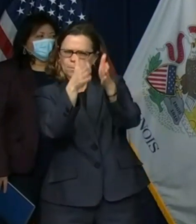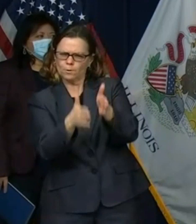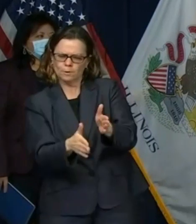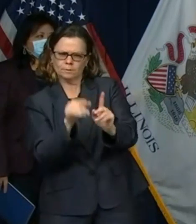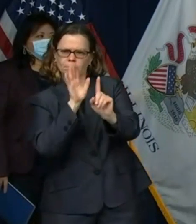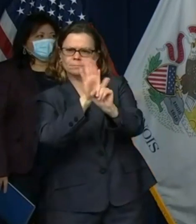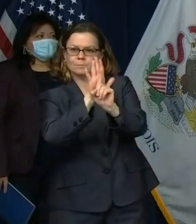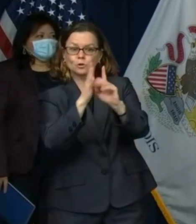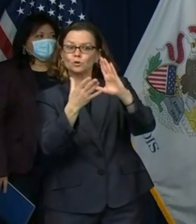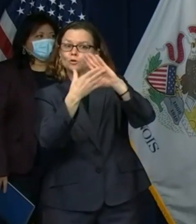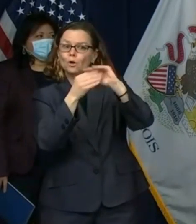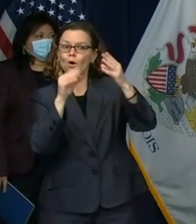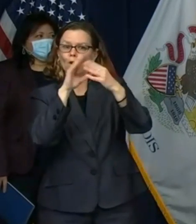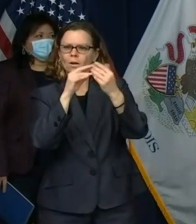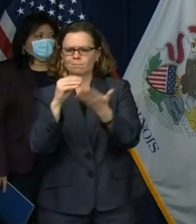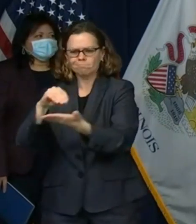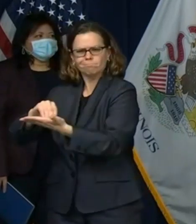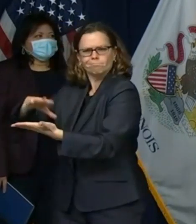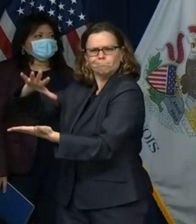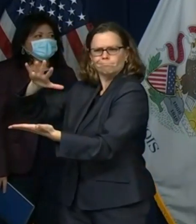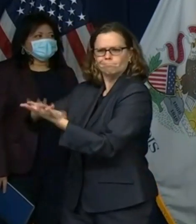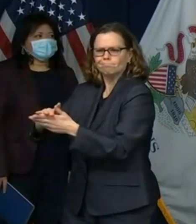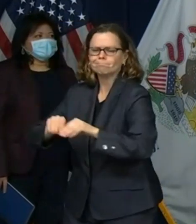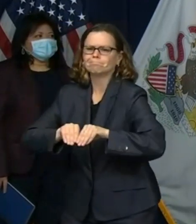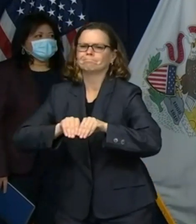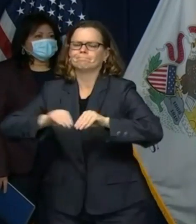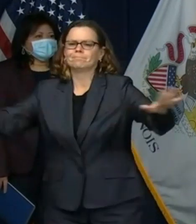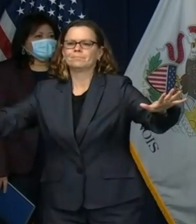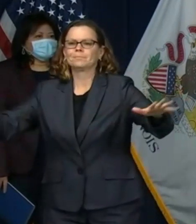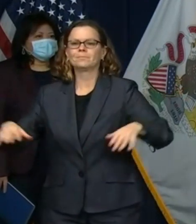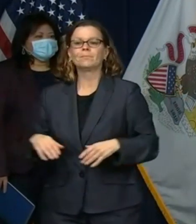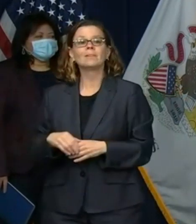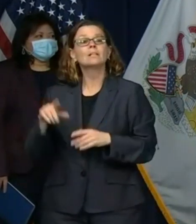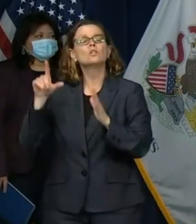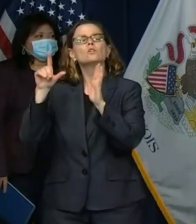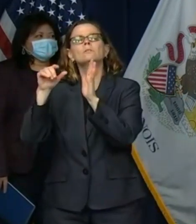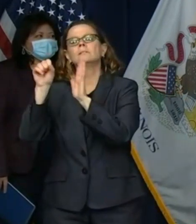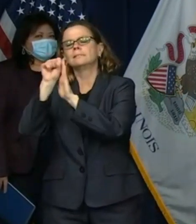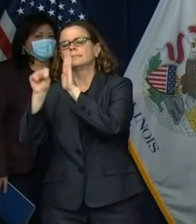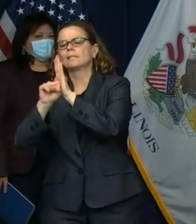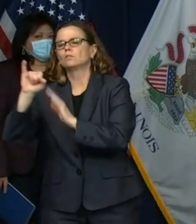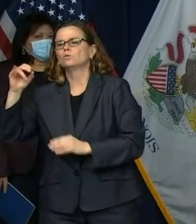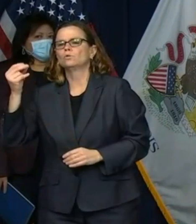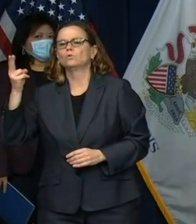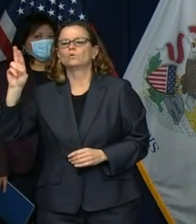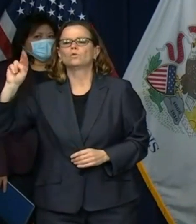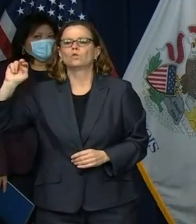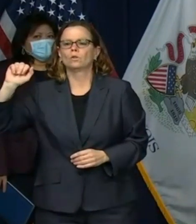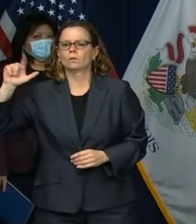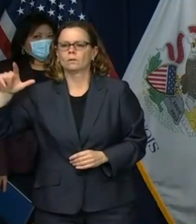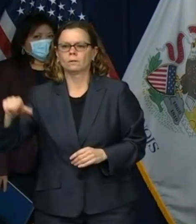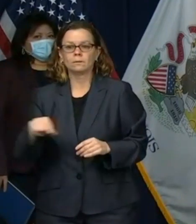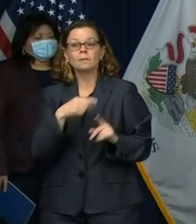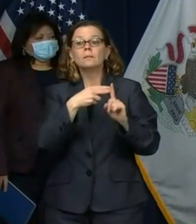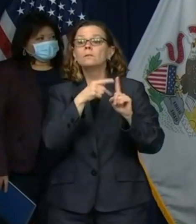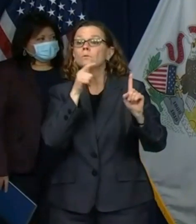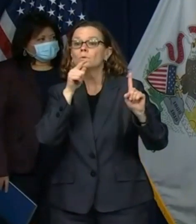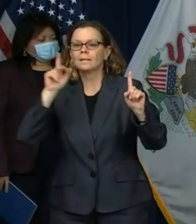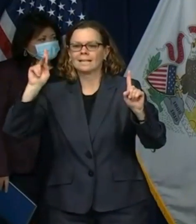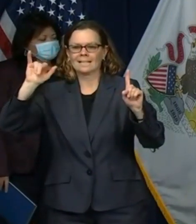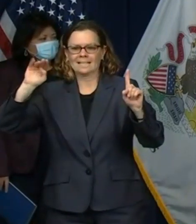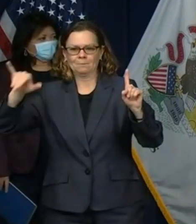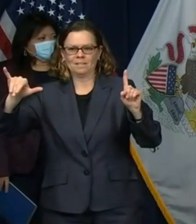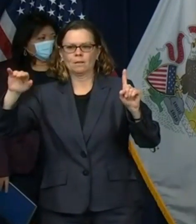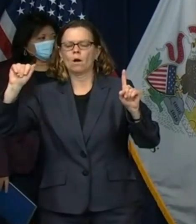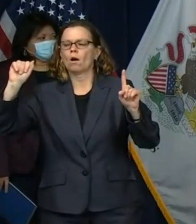register yesterday kimmy armor who lives in auburn kimmy is a navy veteran